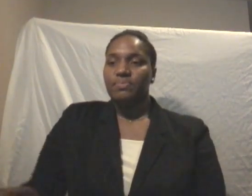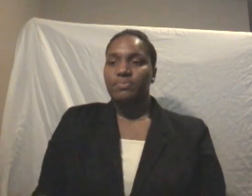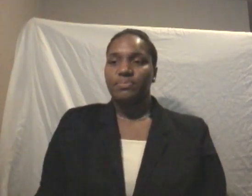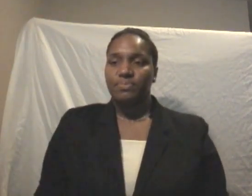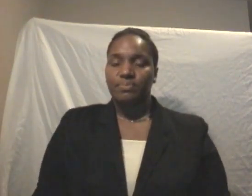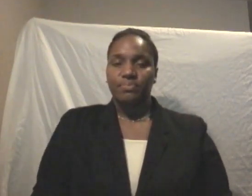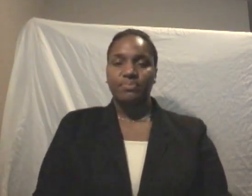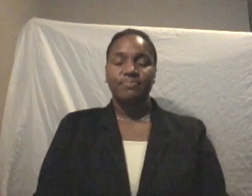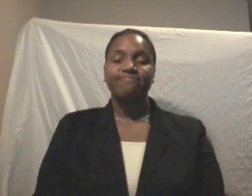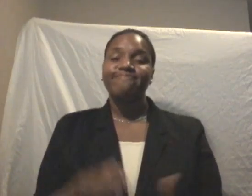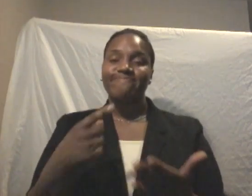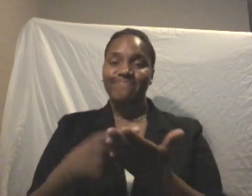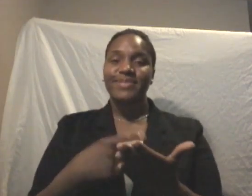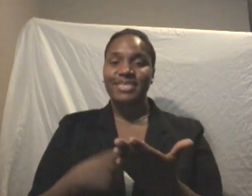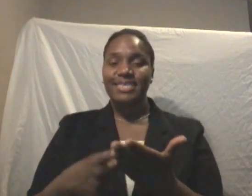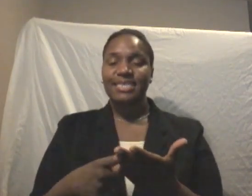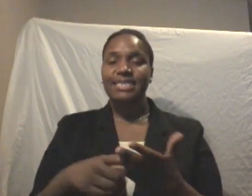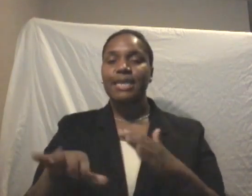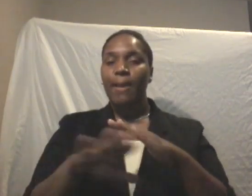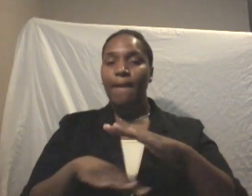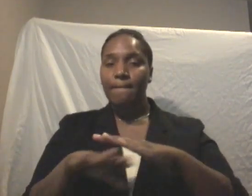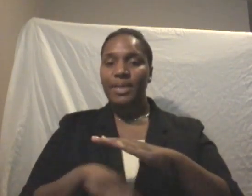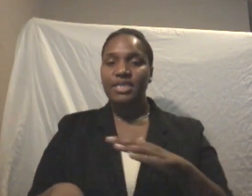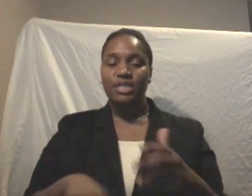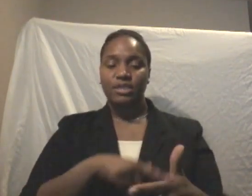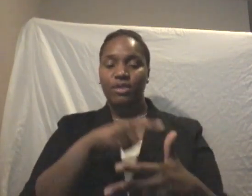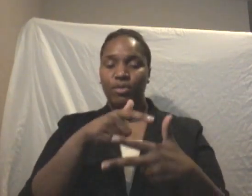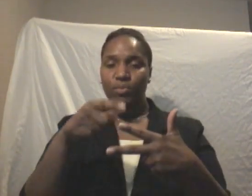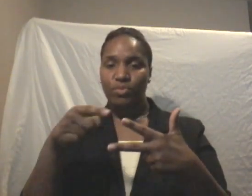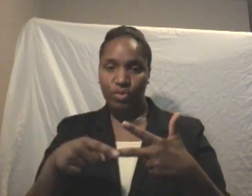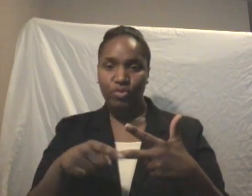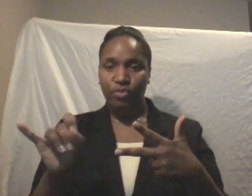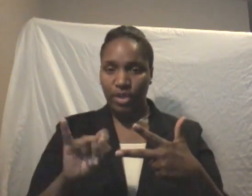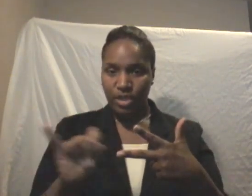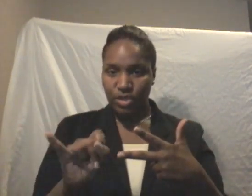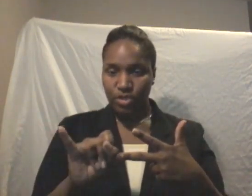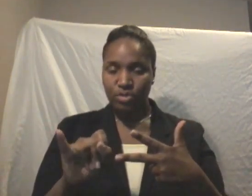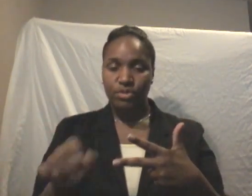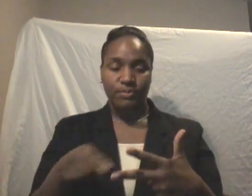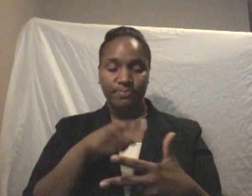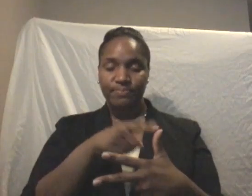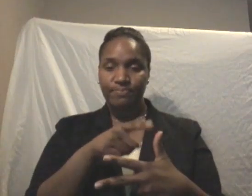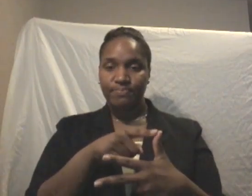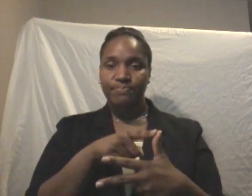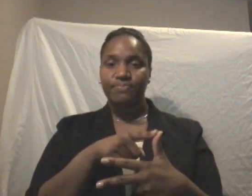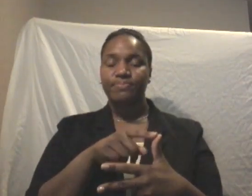Let me start. There are basically three different kinds of insurance. There's term insurance,